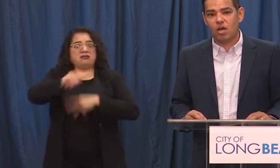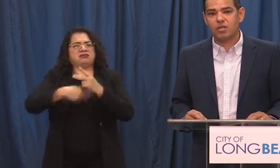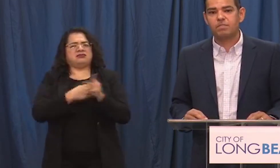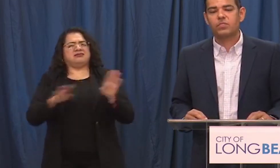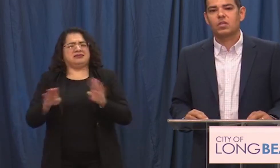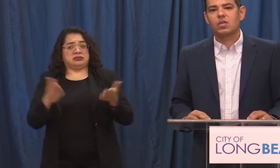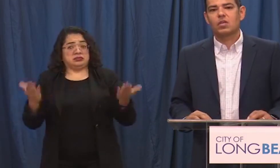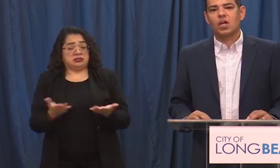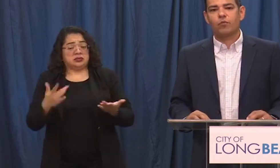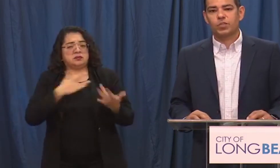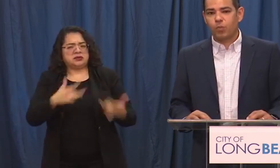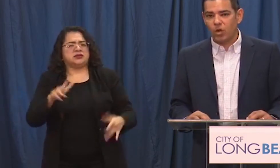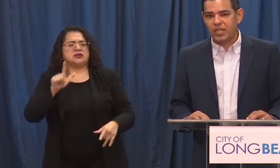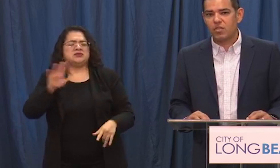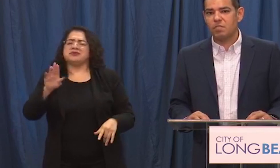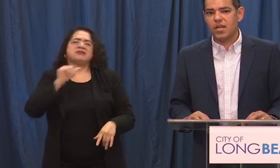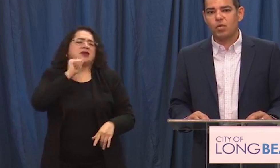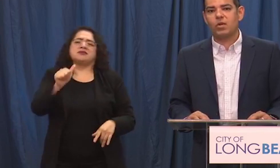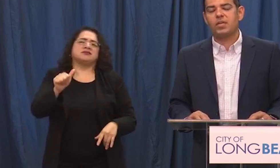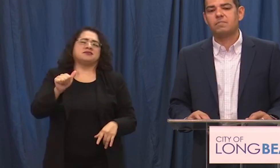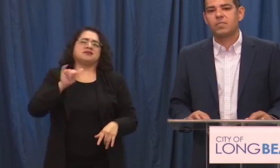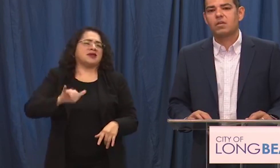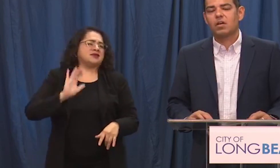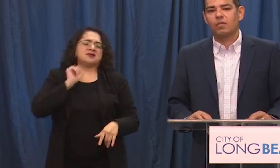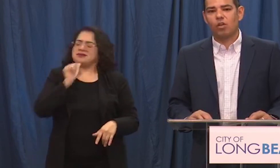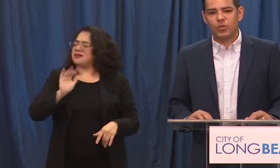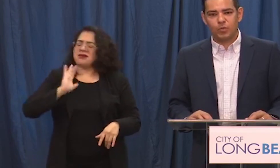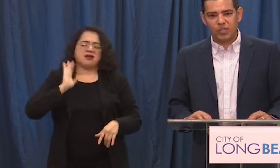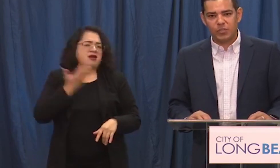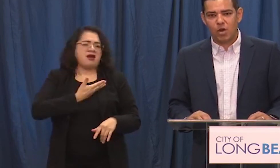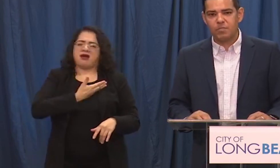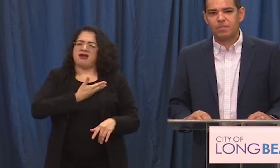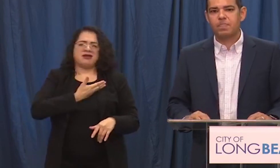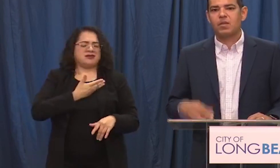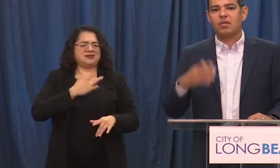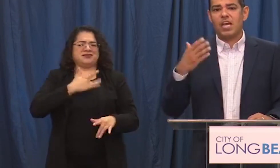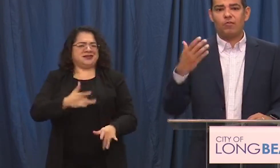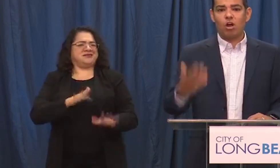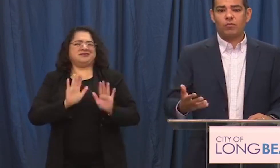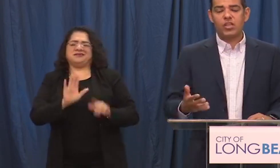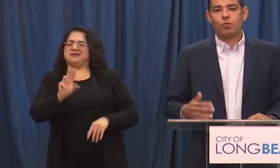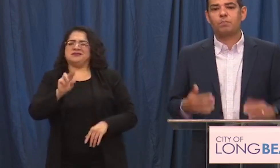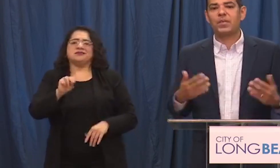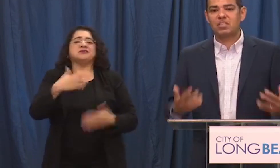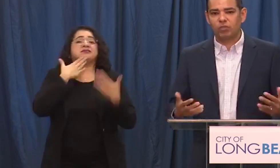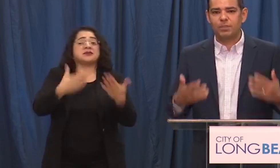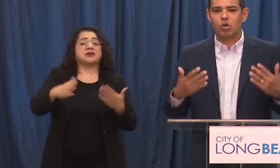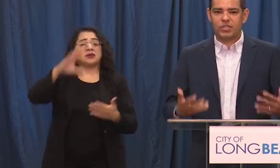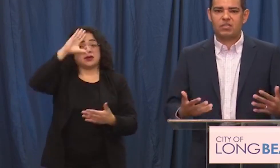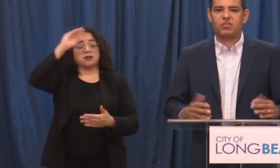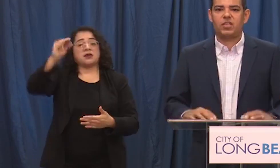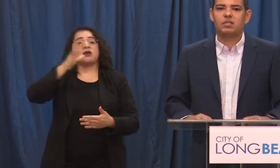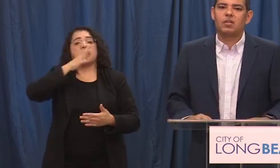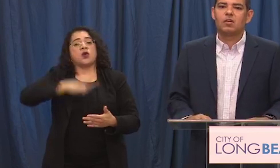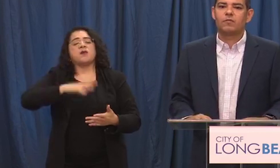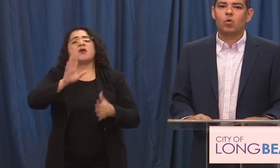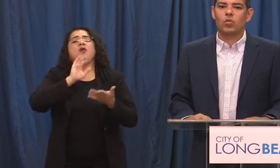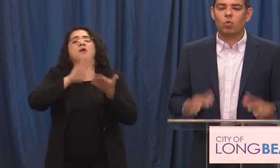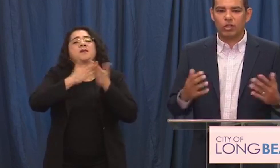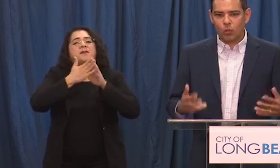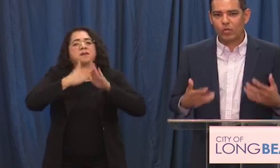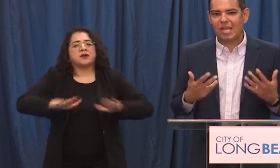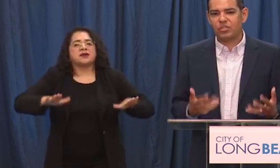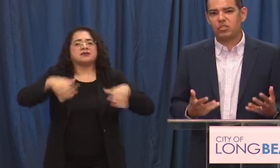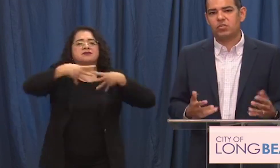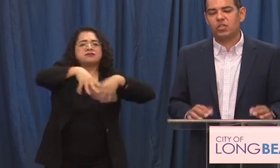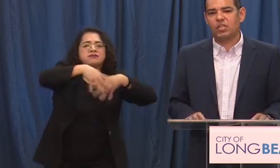being strong for supporting the men and women of the Long Beach Police Department and for all of you that were peacefully protesting for